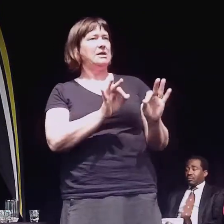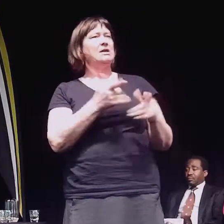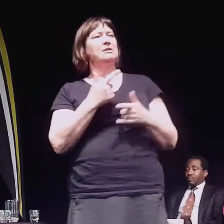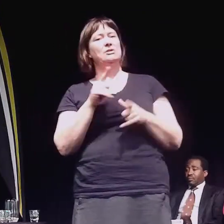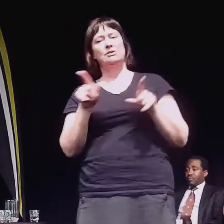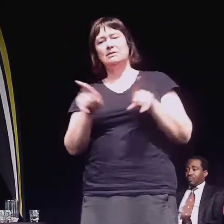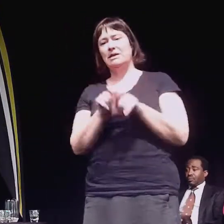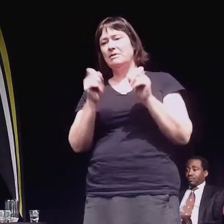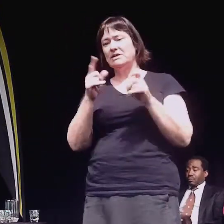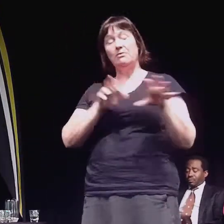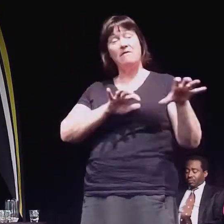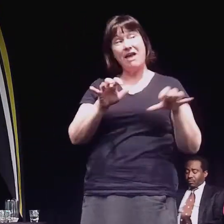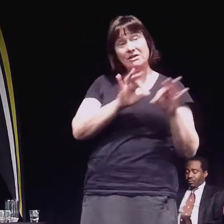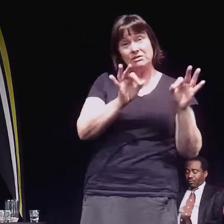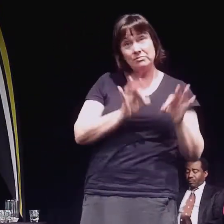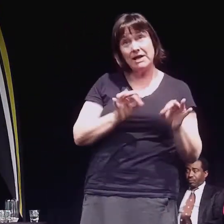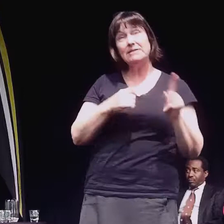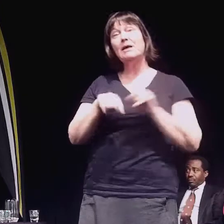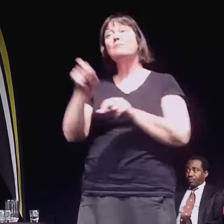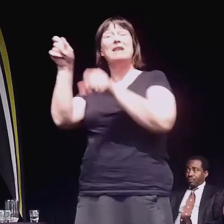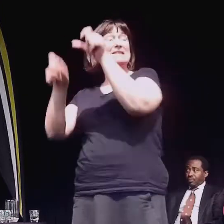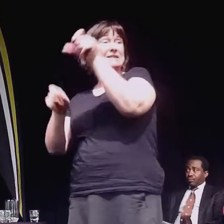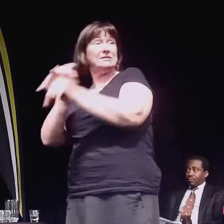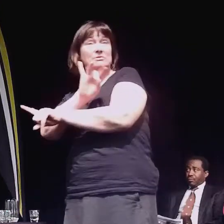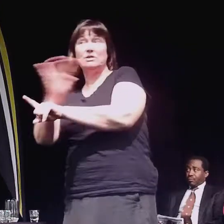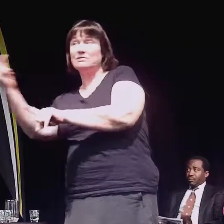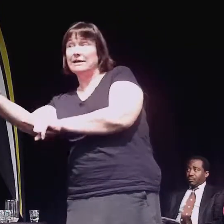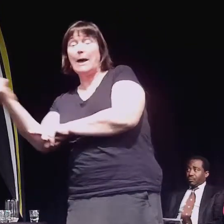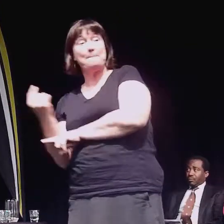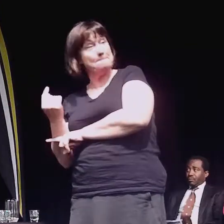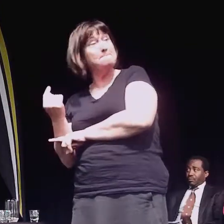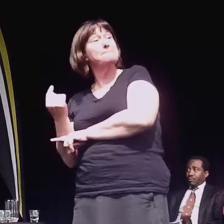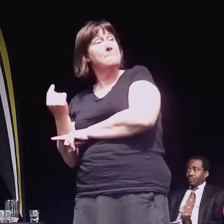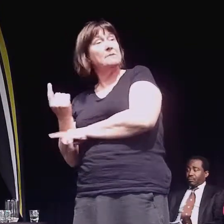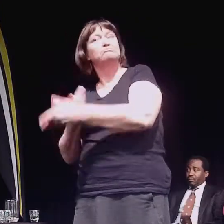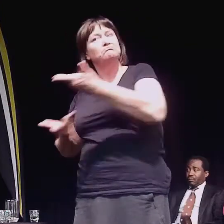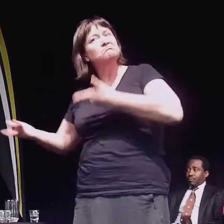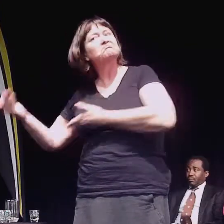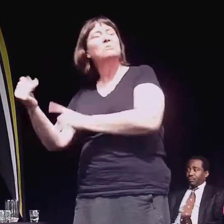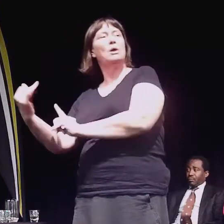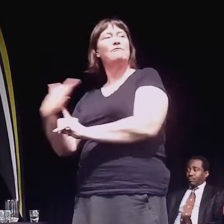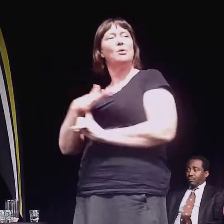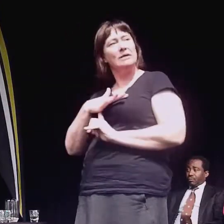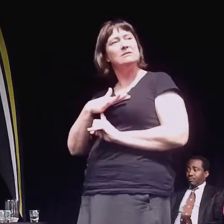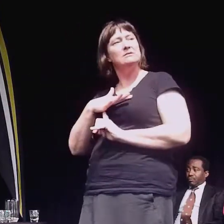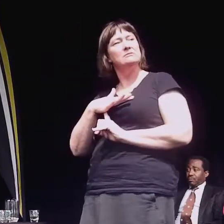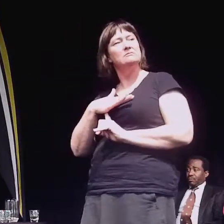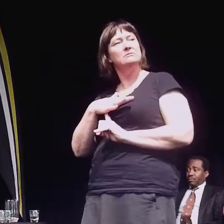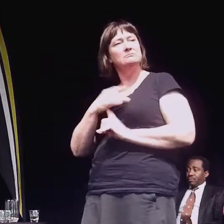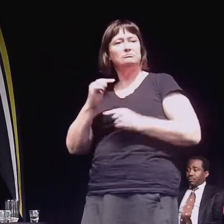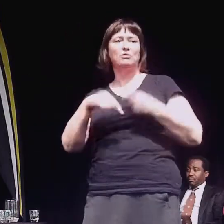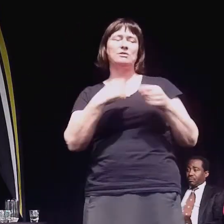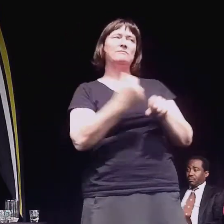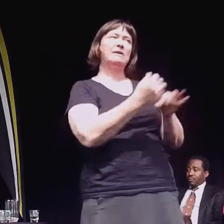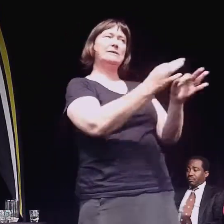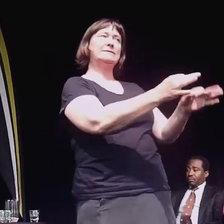plans and then we also have ways that citizens themselves can move in and influence the process.